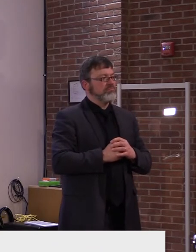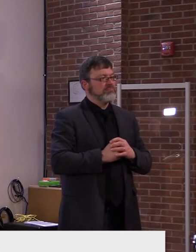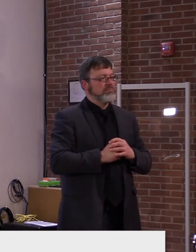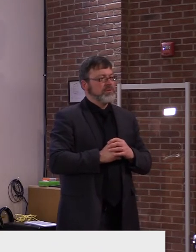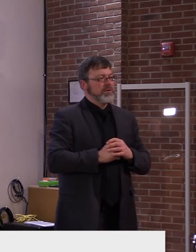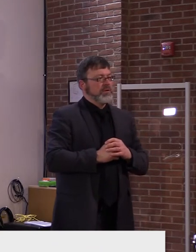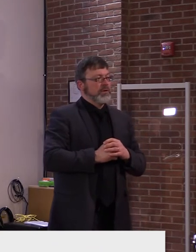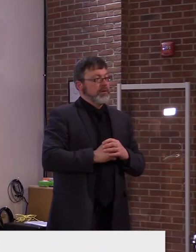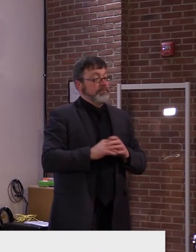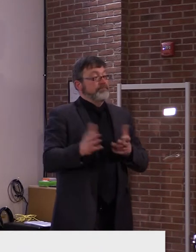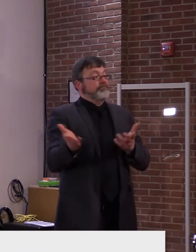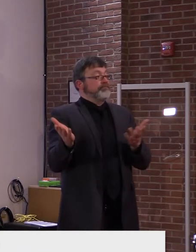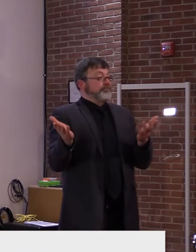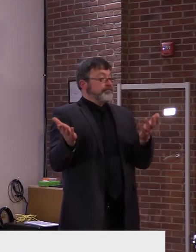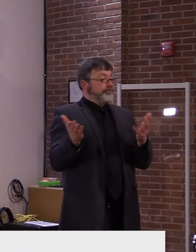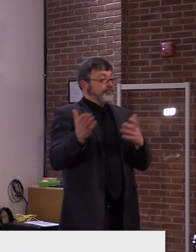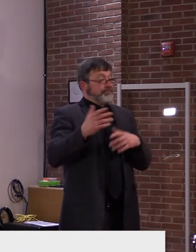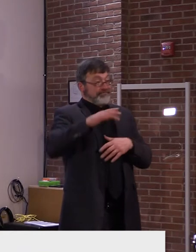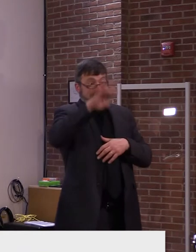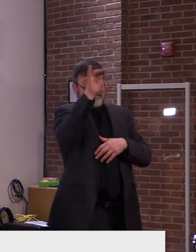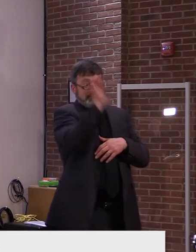uh, have an issue, I will straighten it out.